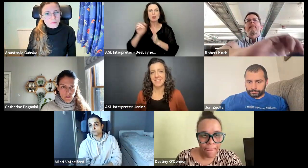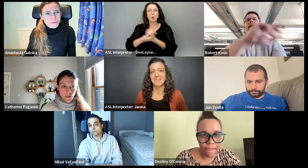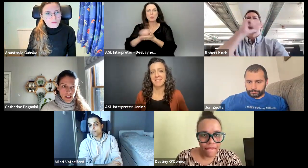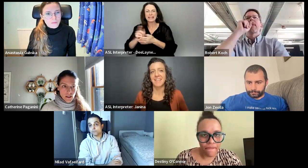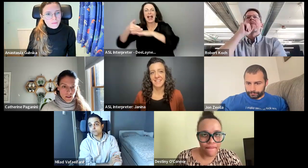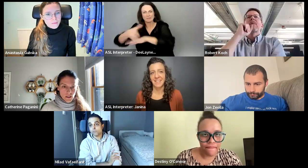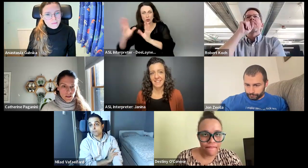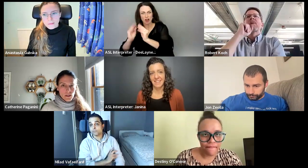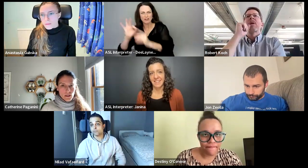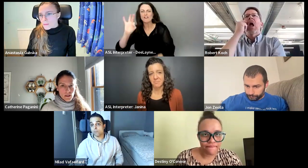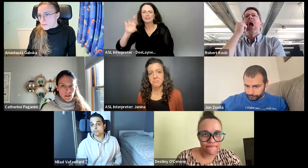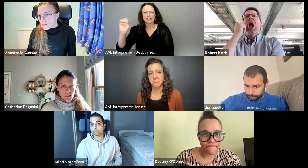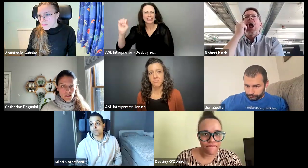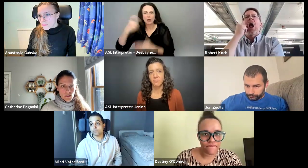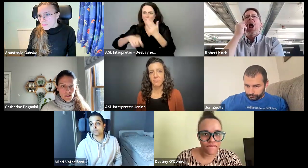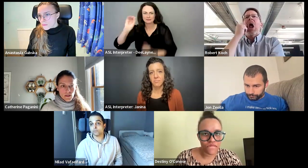Free.